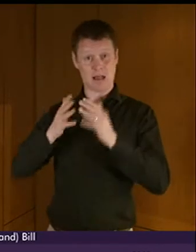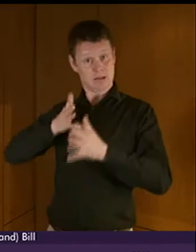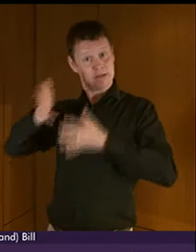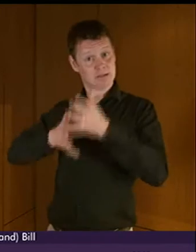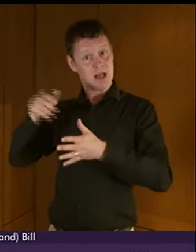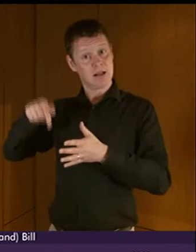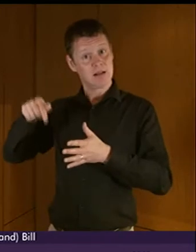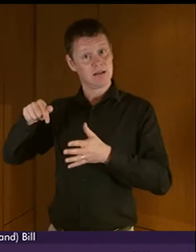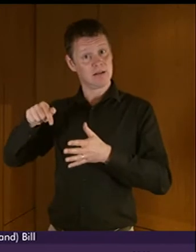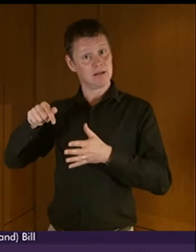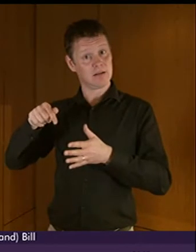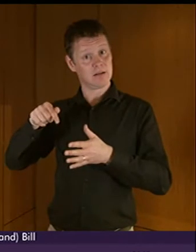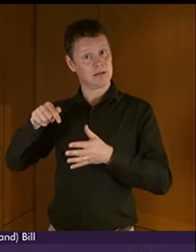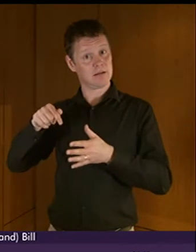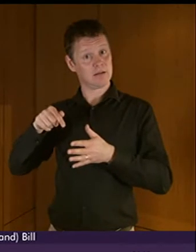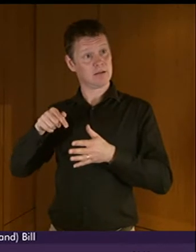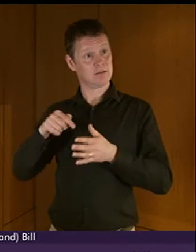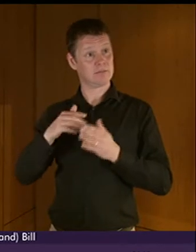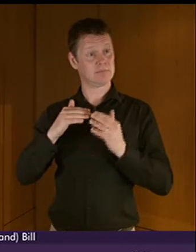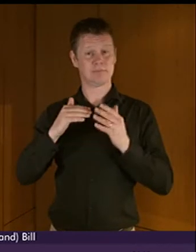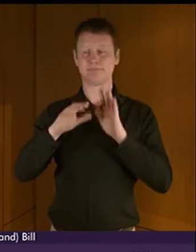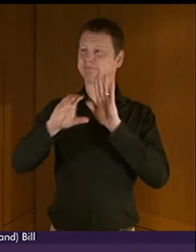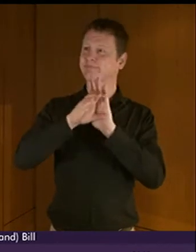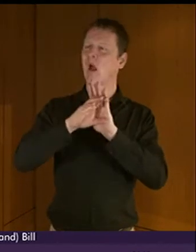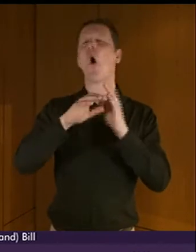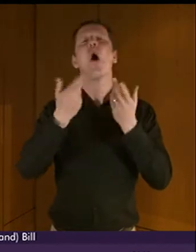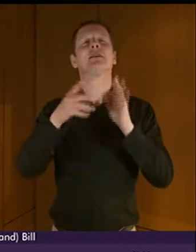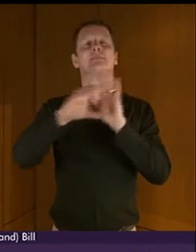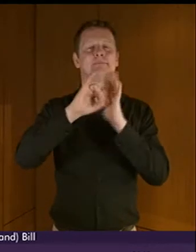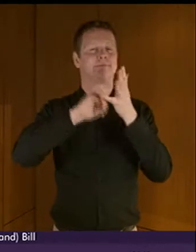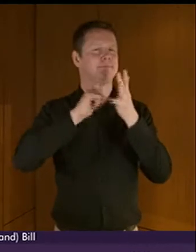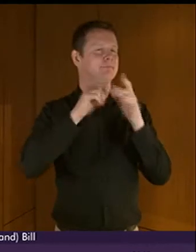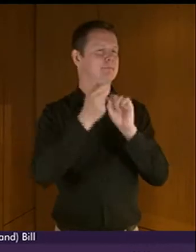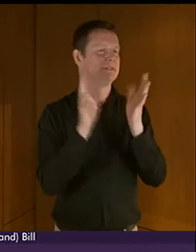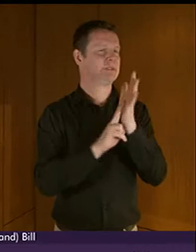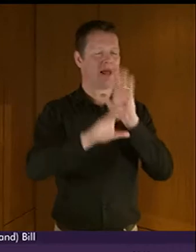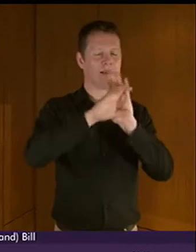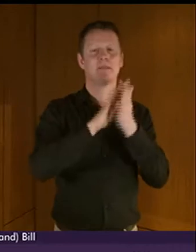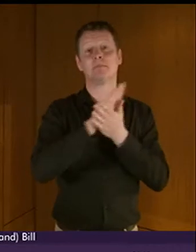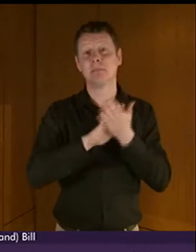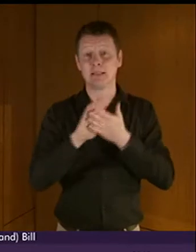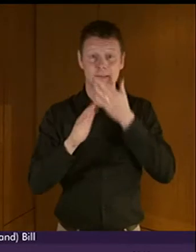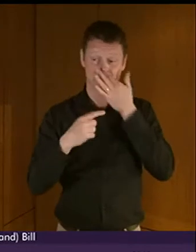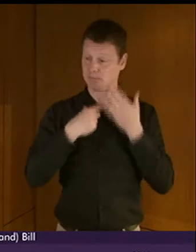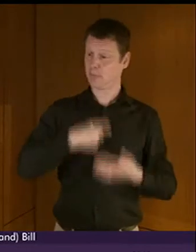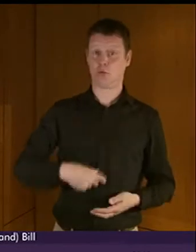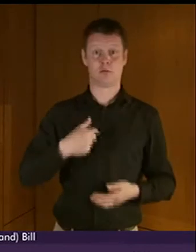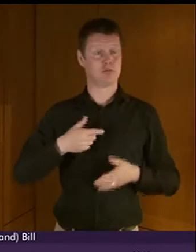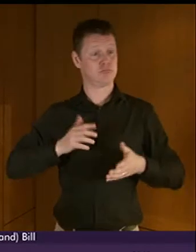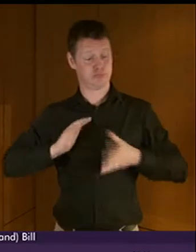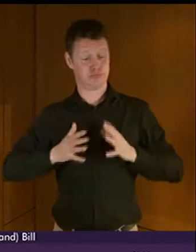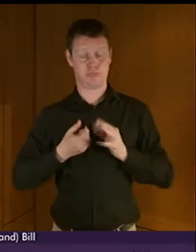BSL spoken here? So that people whose first language and preferred language is BSL